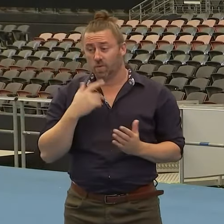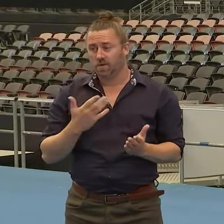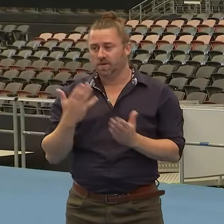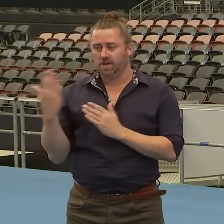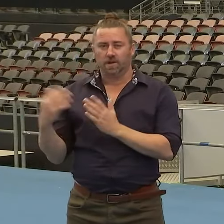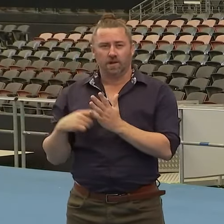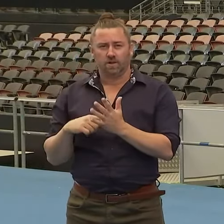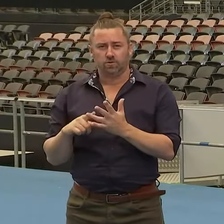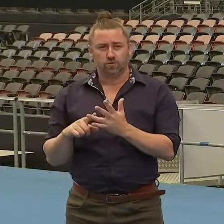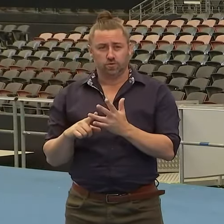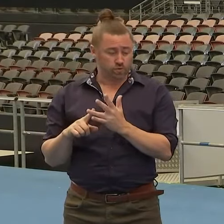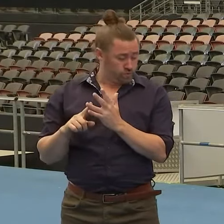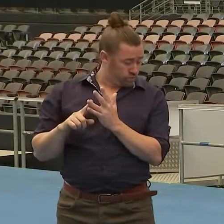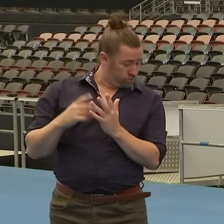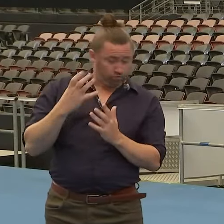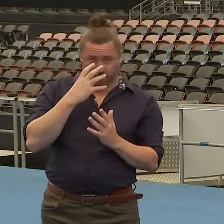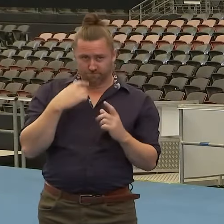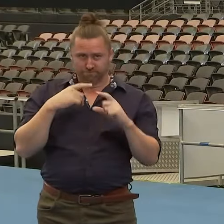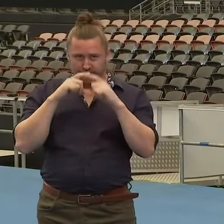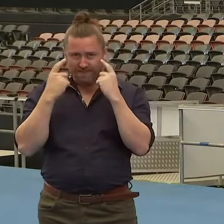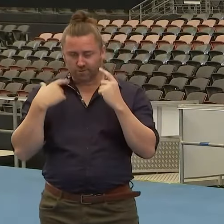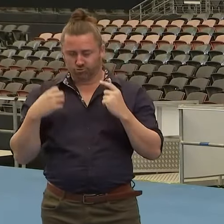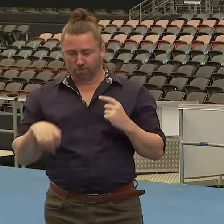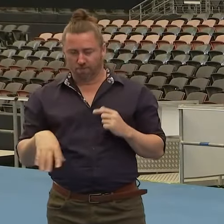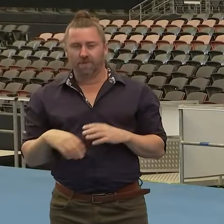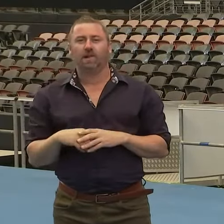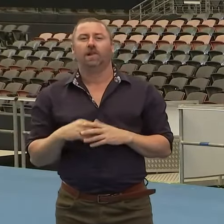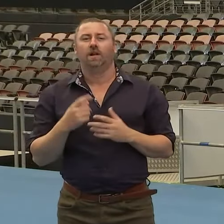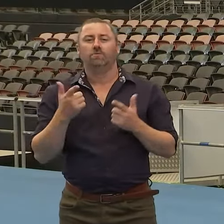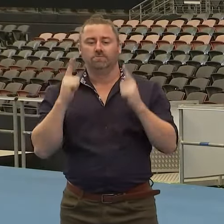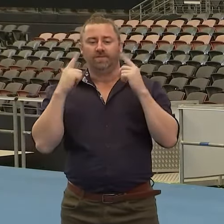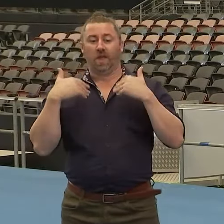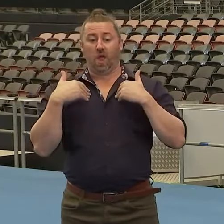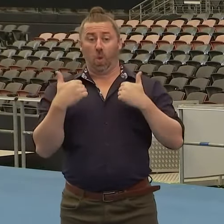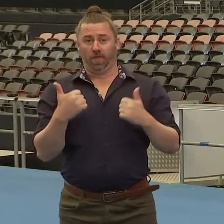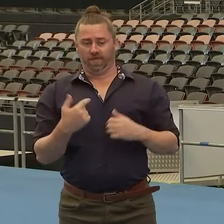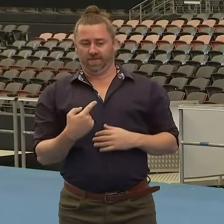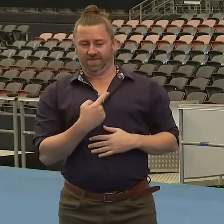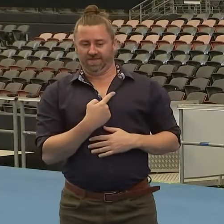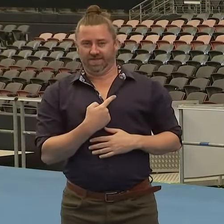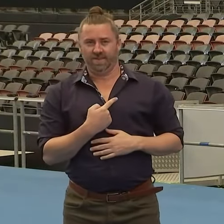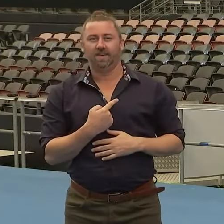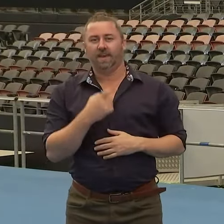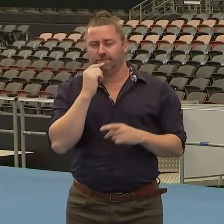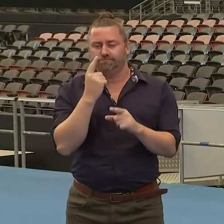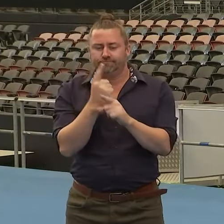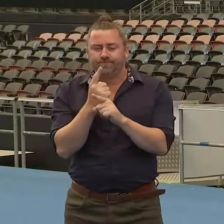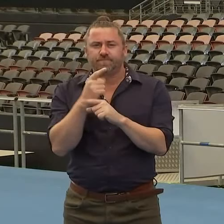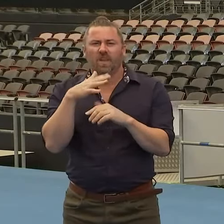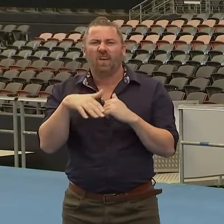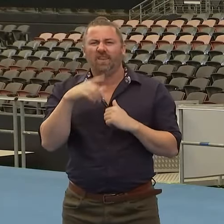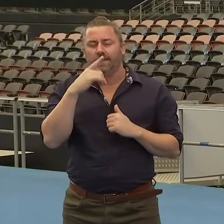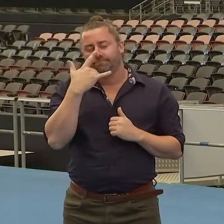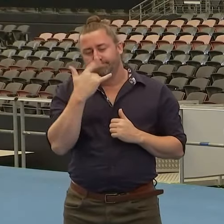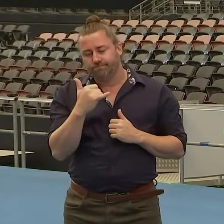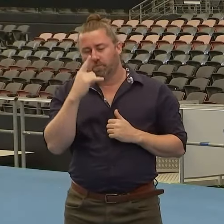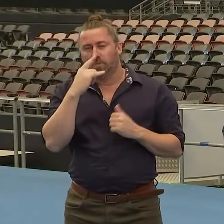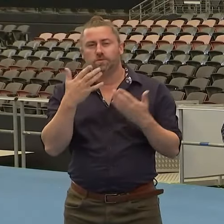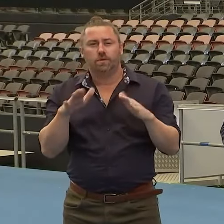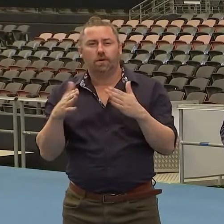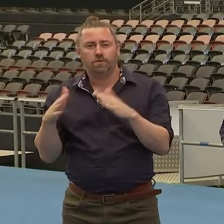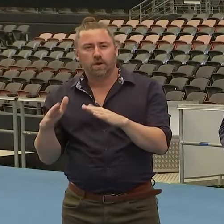the Chief Health Officer to go into a bit more detail about those